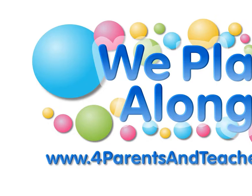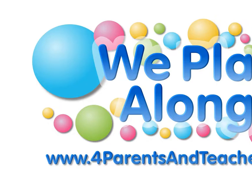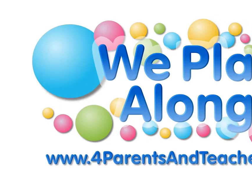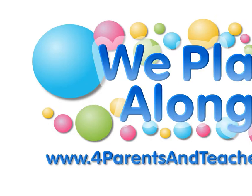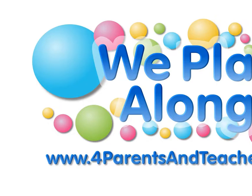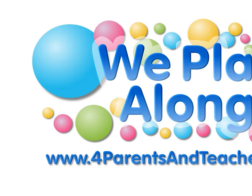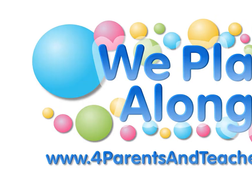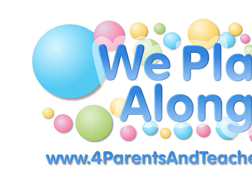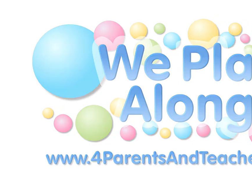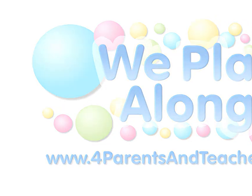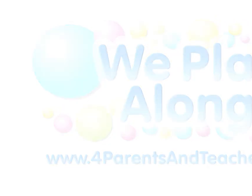come on and play along.